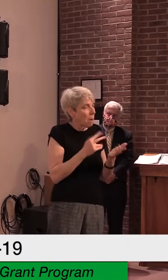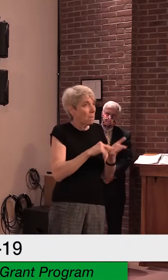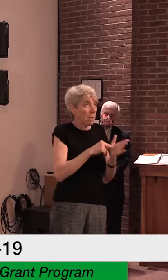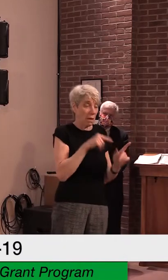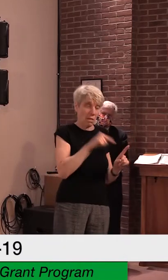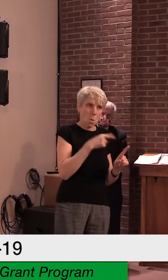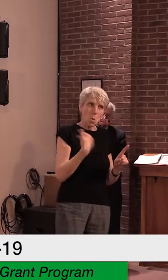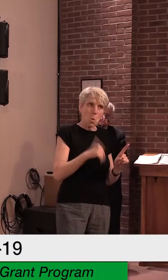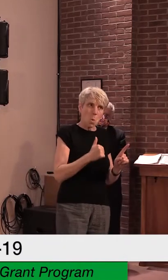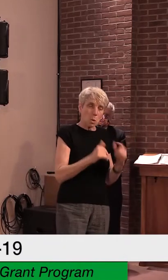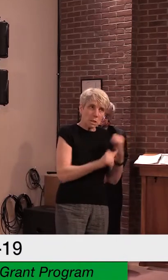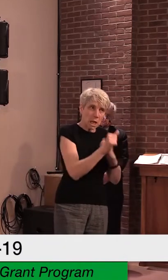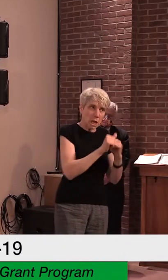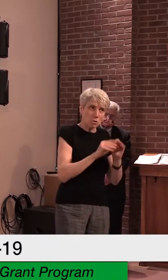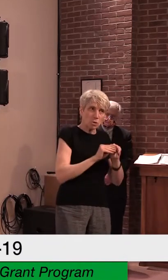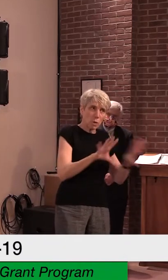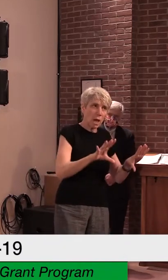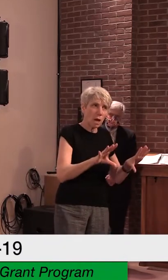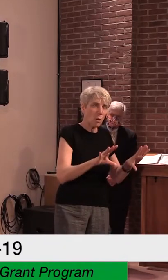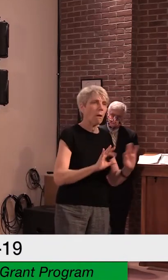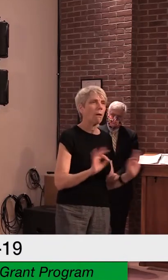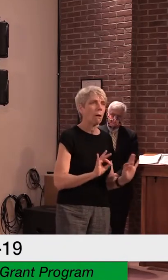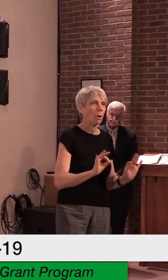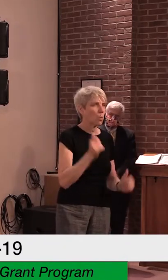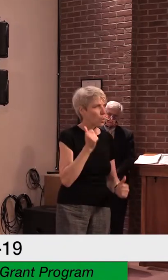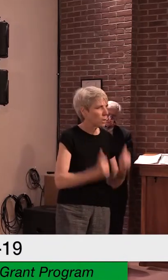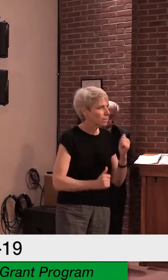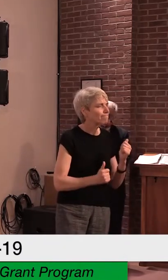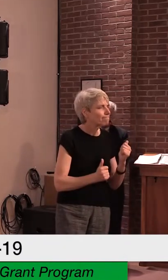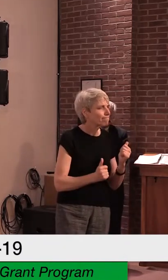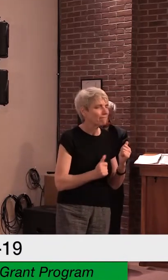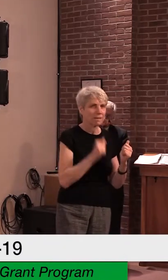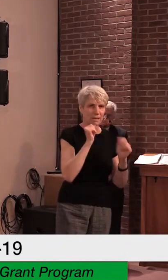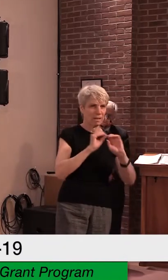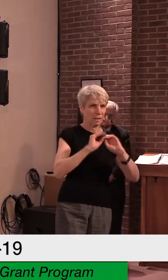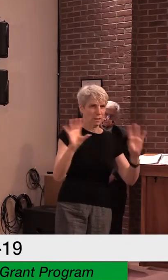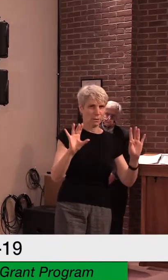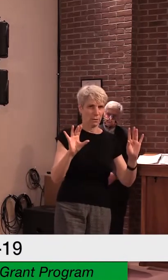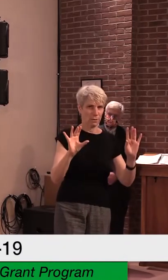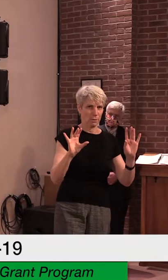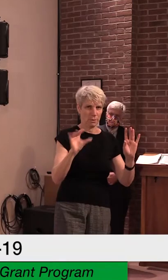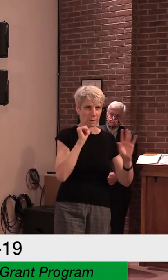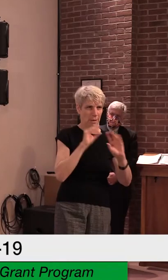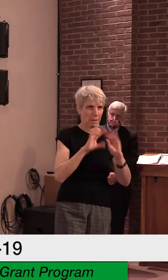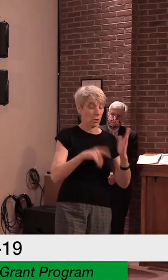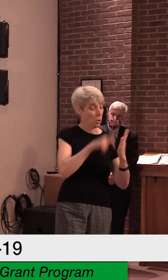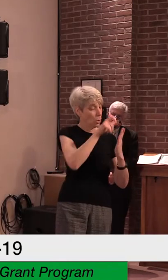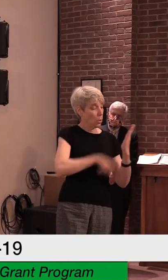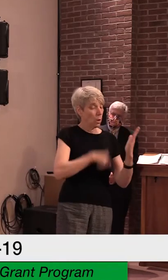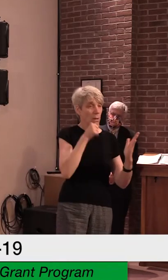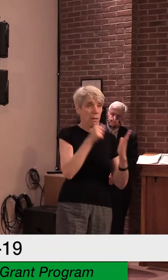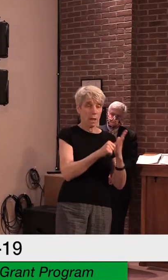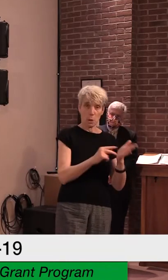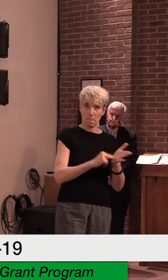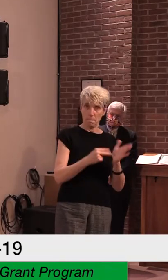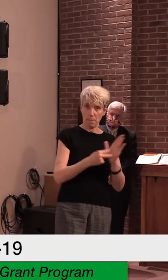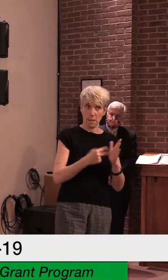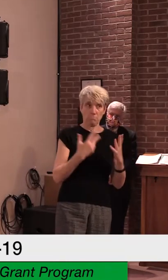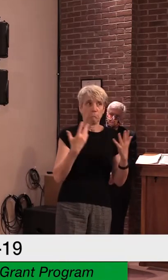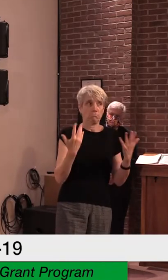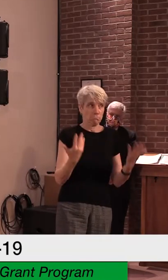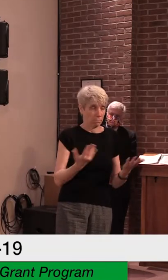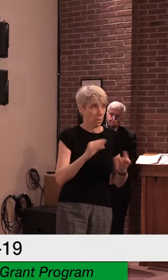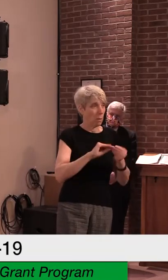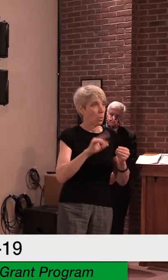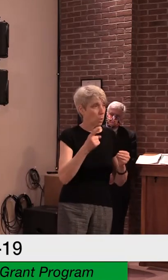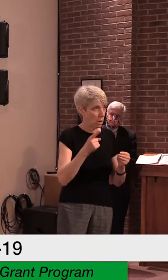to conclude from this study. Certainly one can conclude that children can become infected with the virus, which